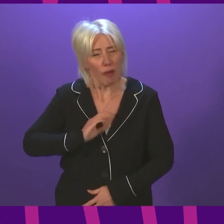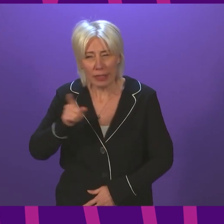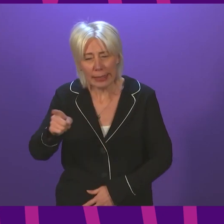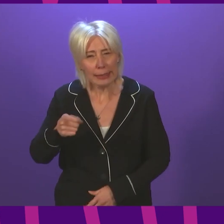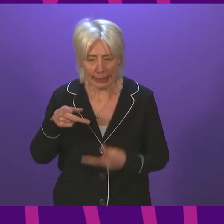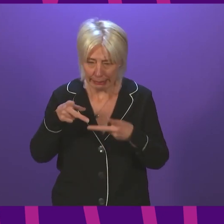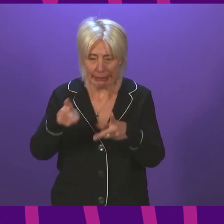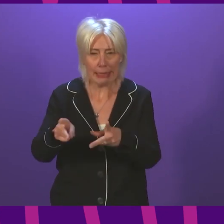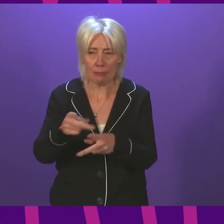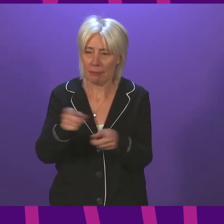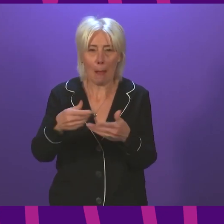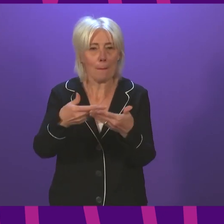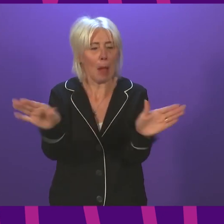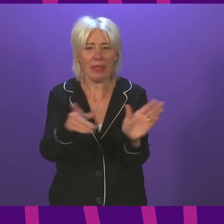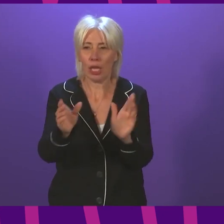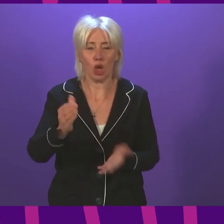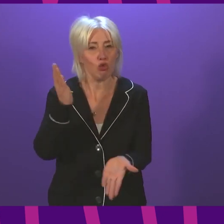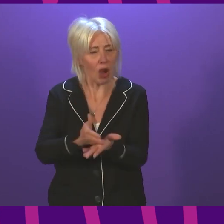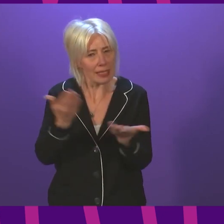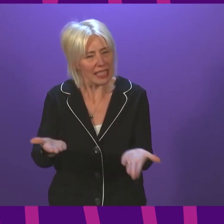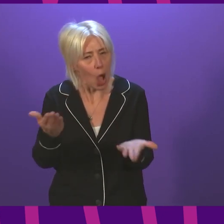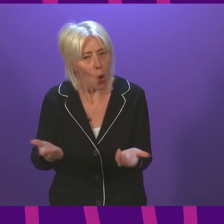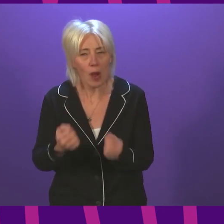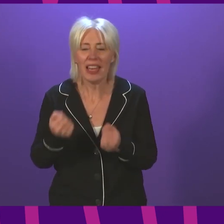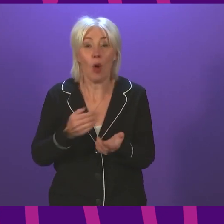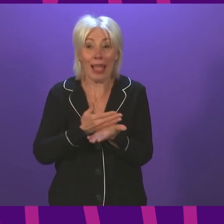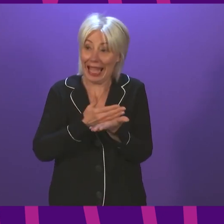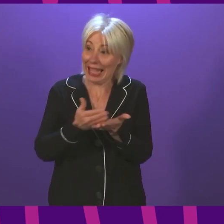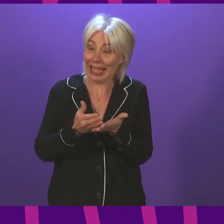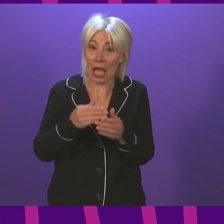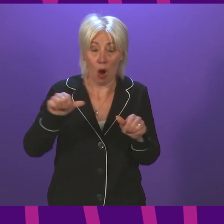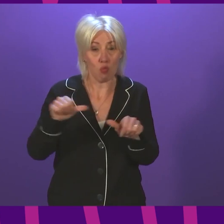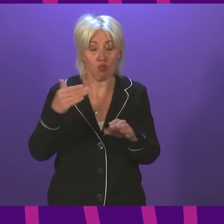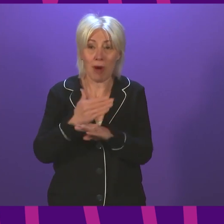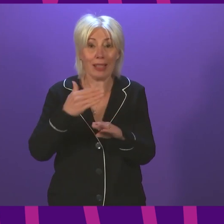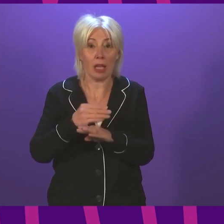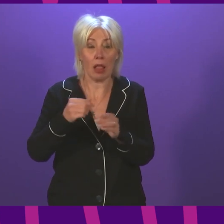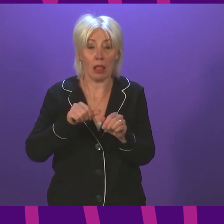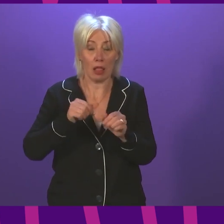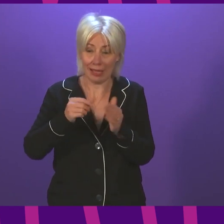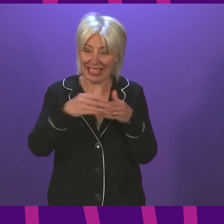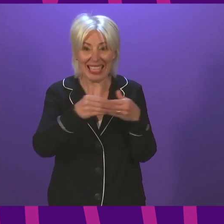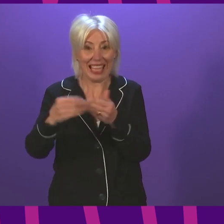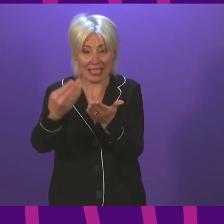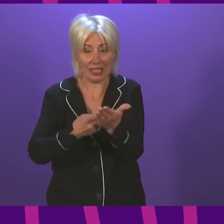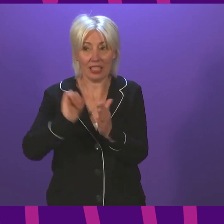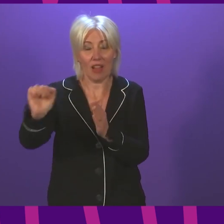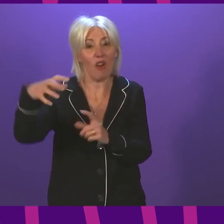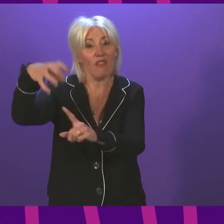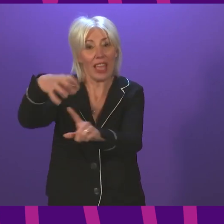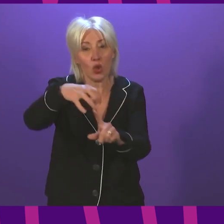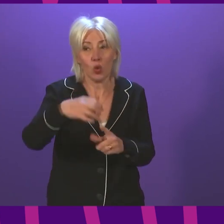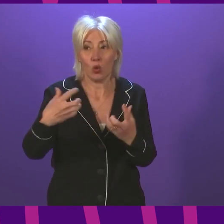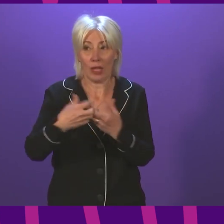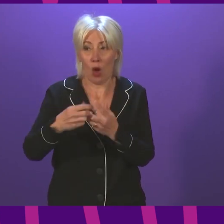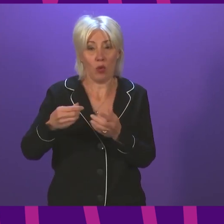enjoy public trust and is there finally clear and practical guidance to support venues required to carry out these checks in accordance with